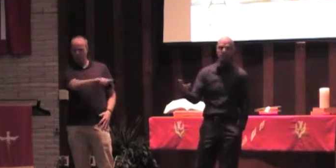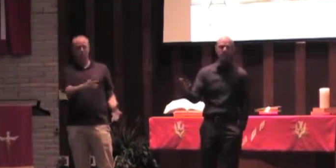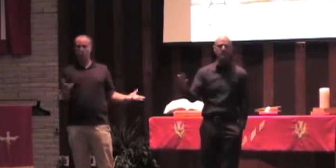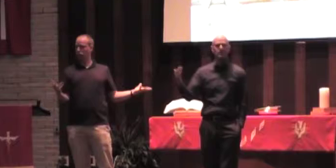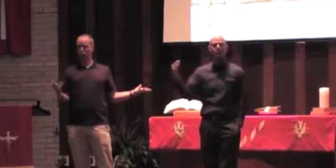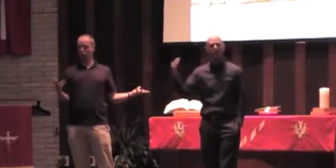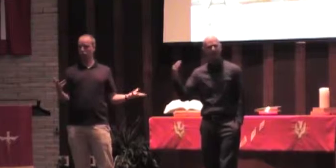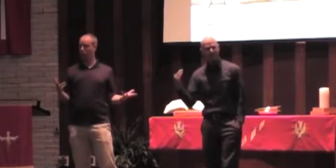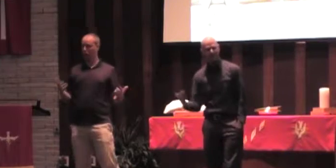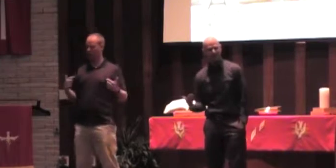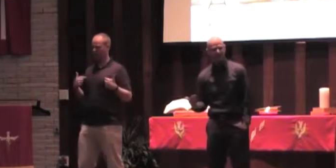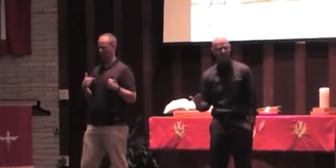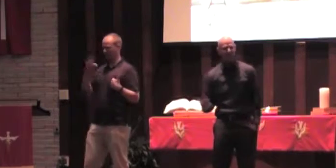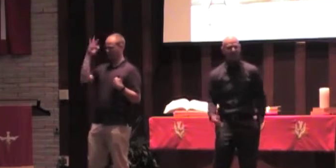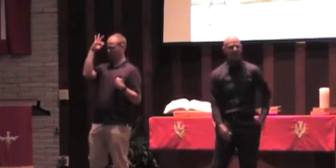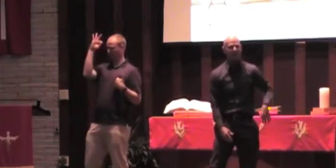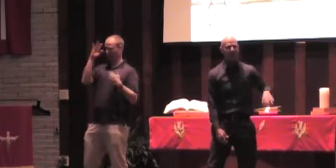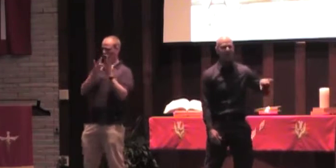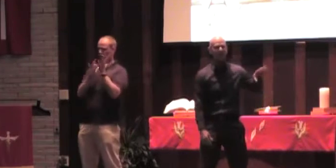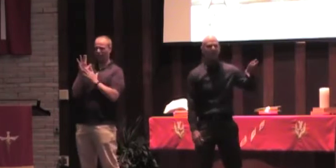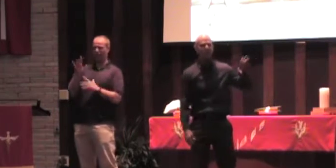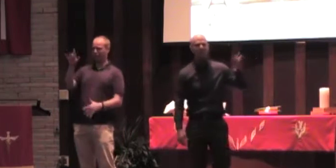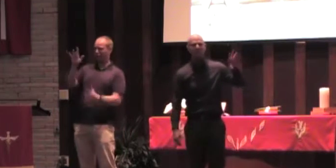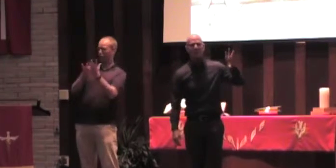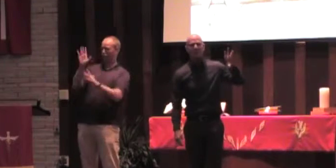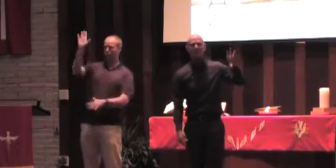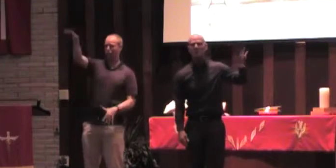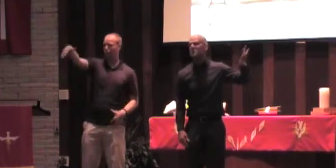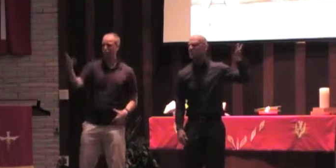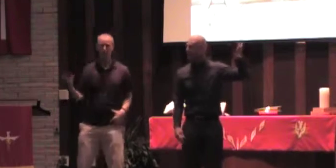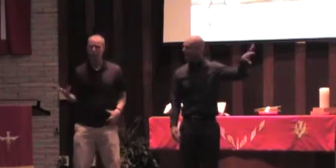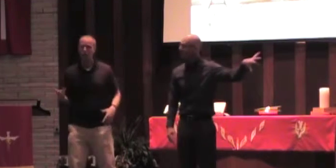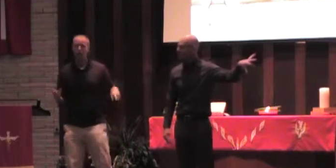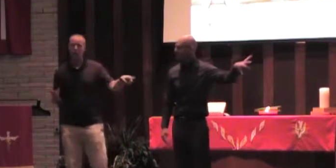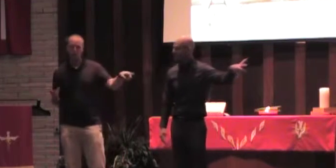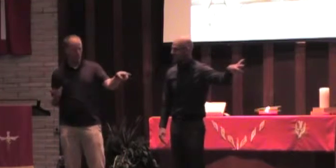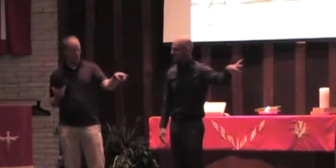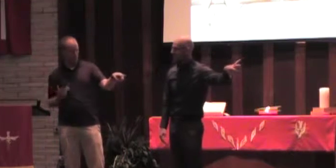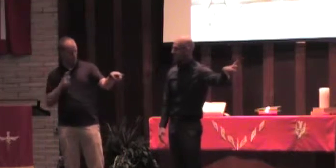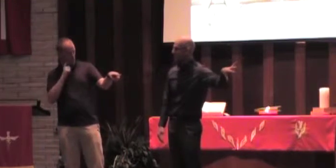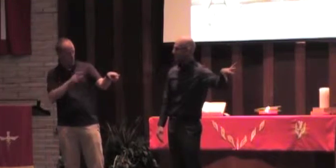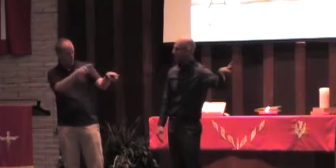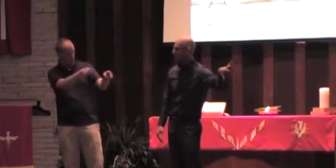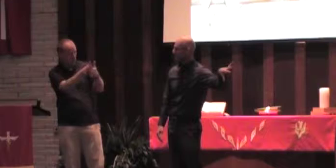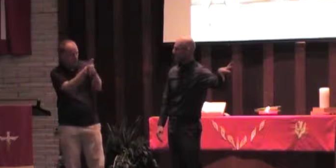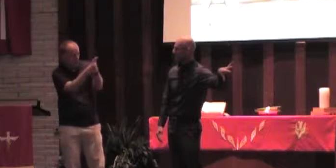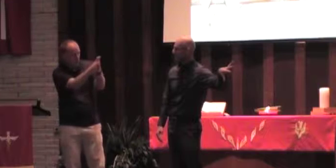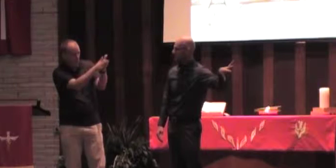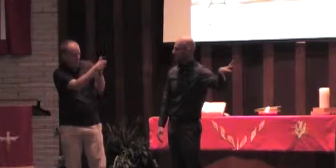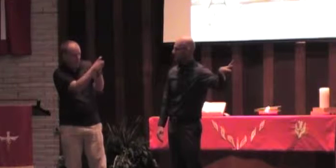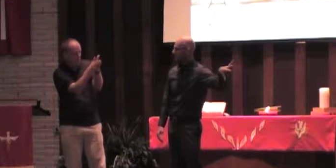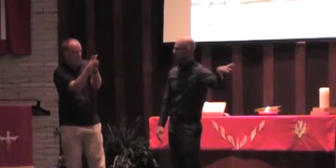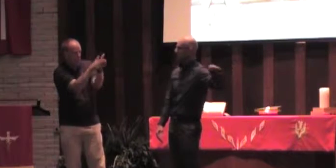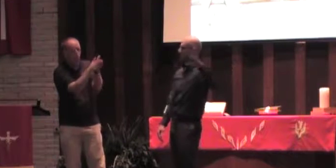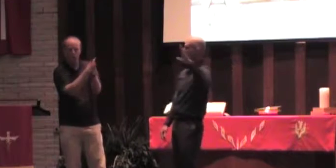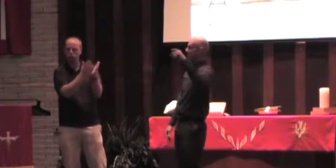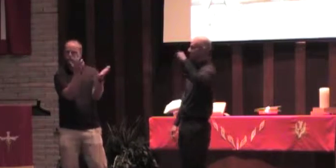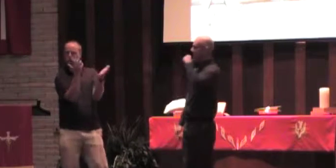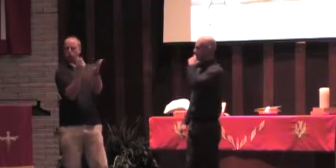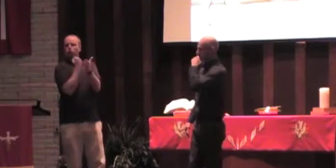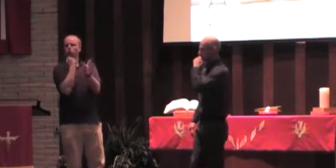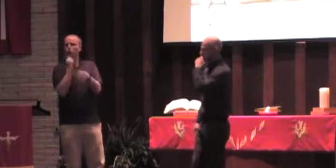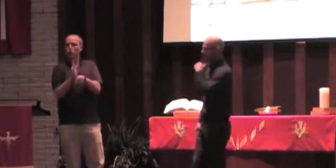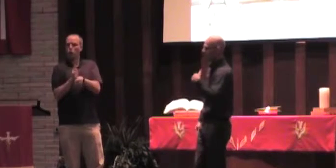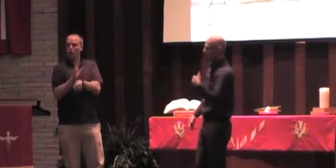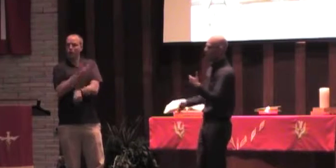know Jesus, don't believe in Jesus, but they want to use the power of Jesus for their purposes. So there are